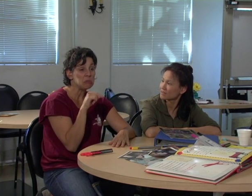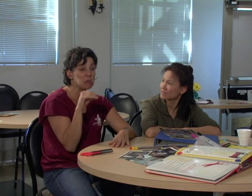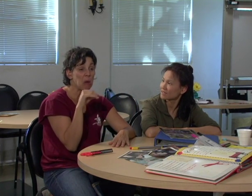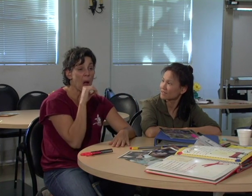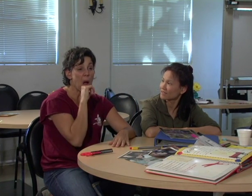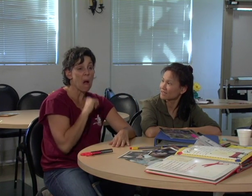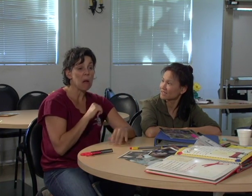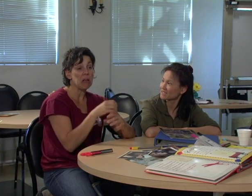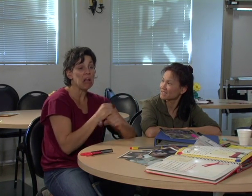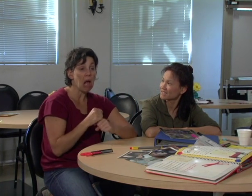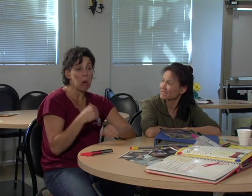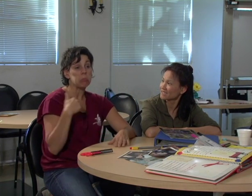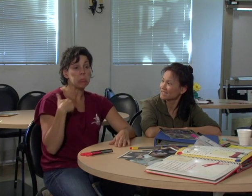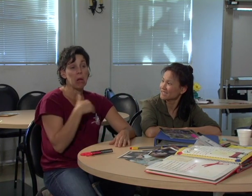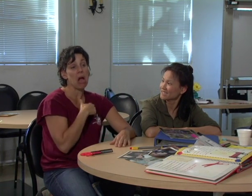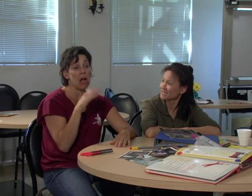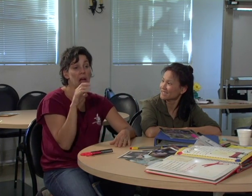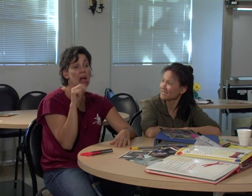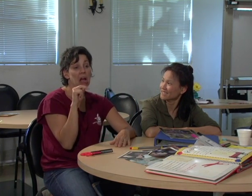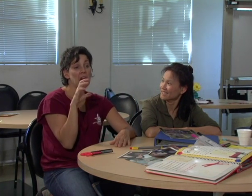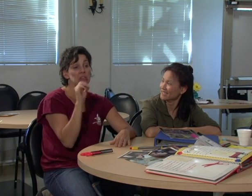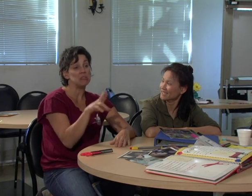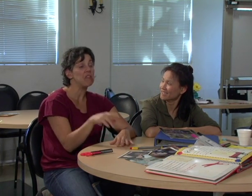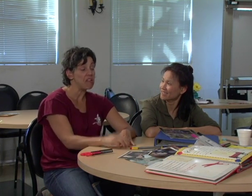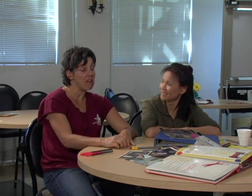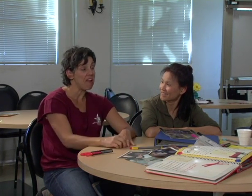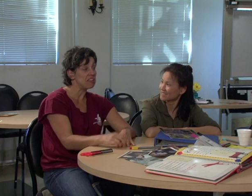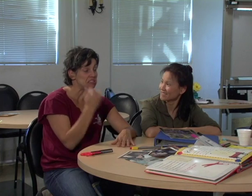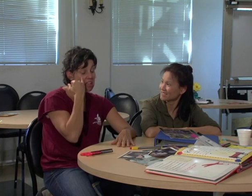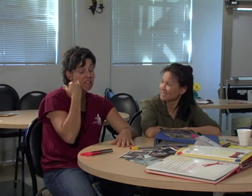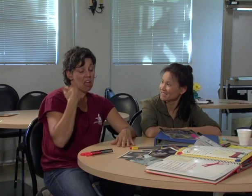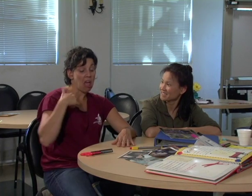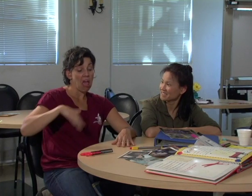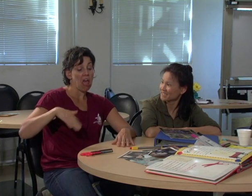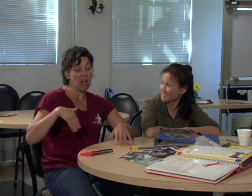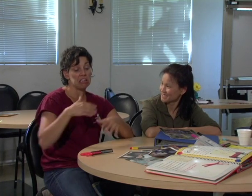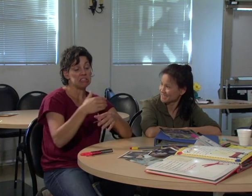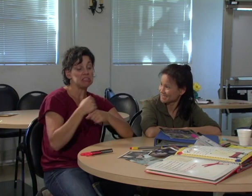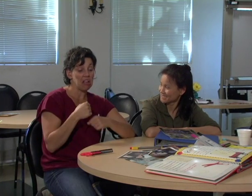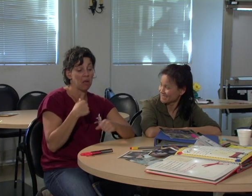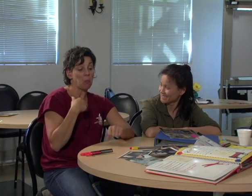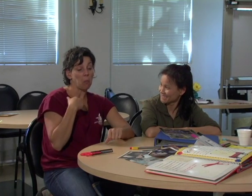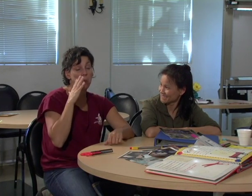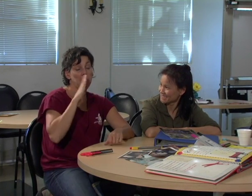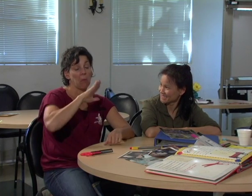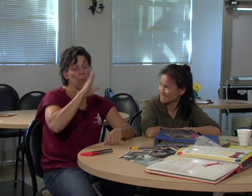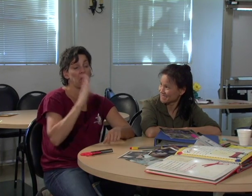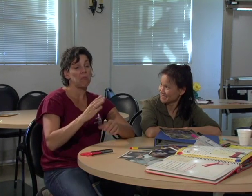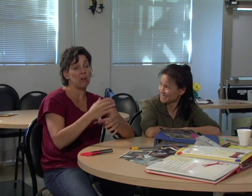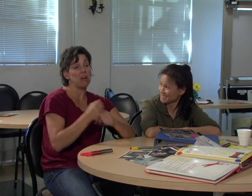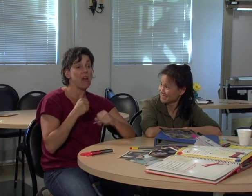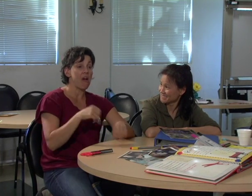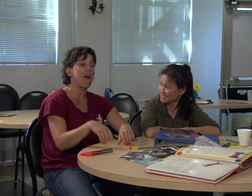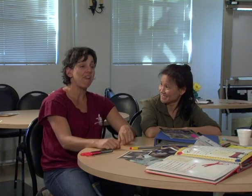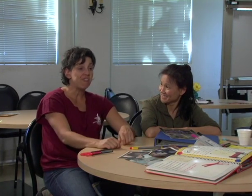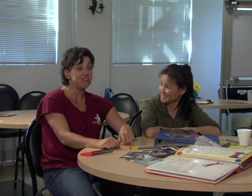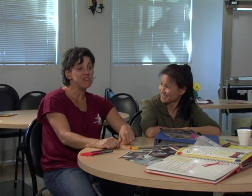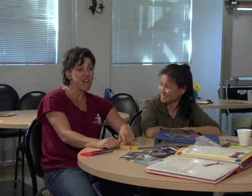I'm too old for breast cancer. If I haven't got it yet, I'm not ever going to get it.